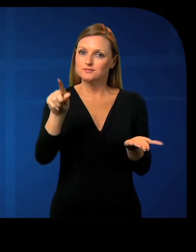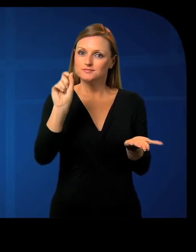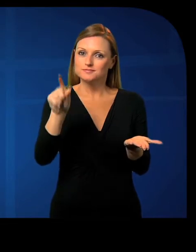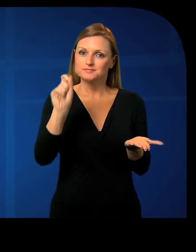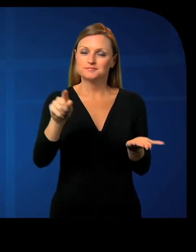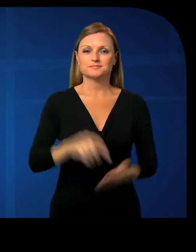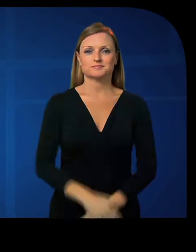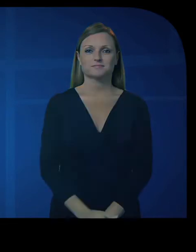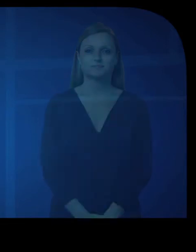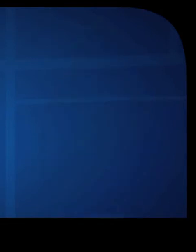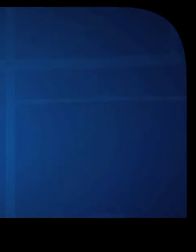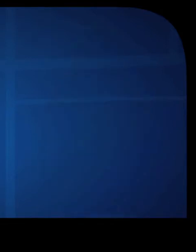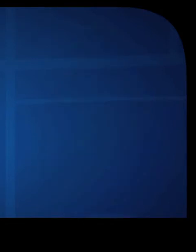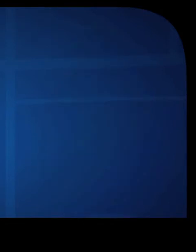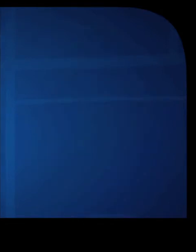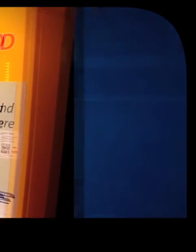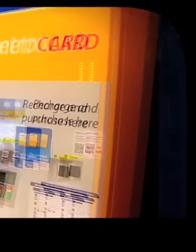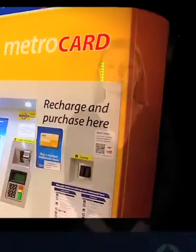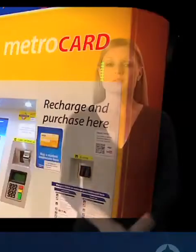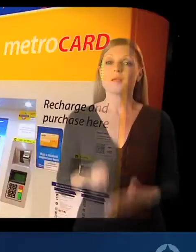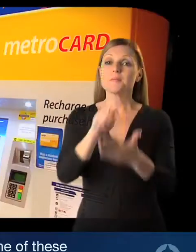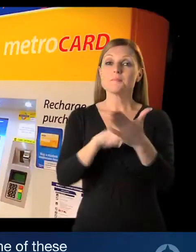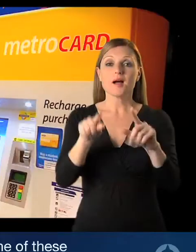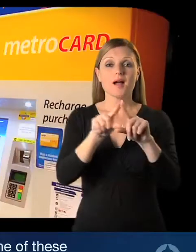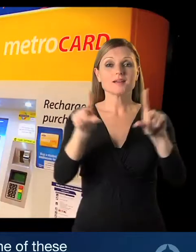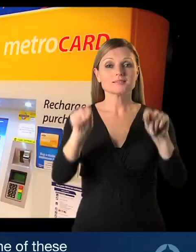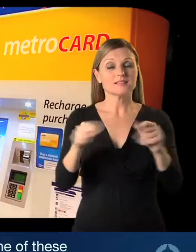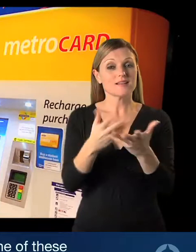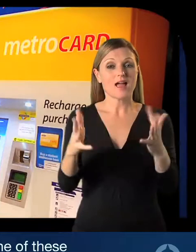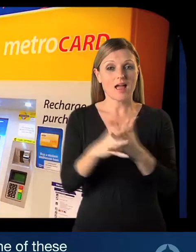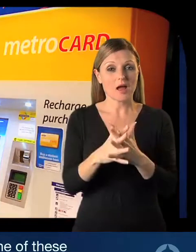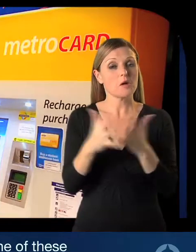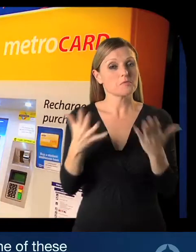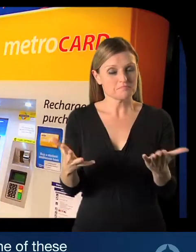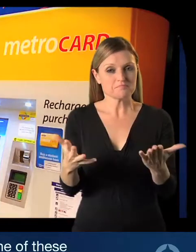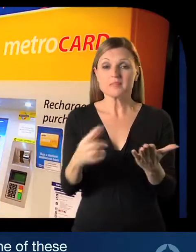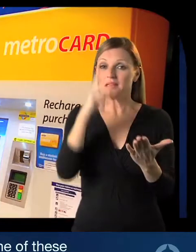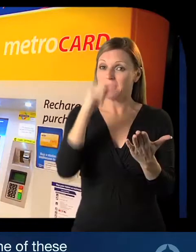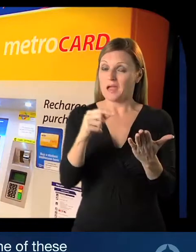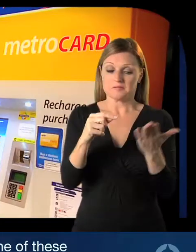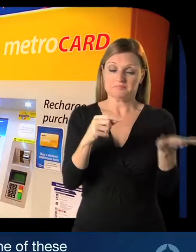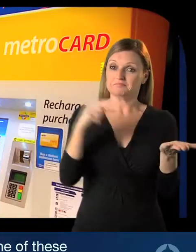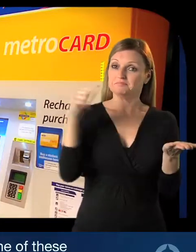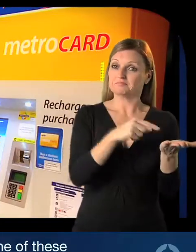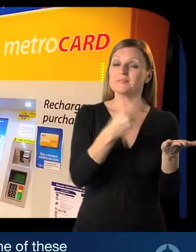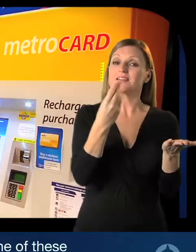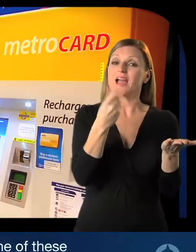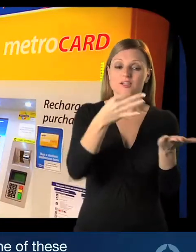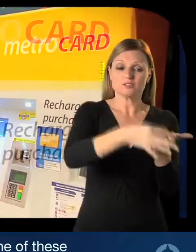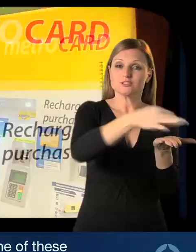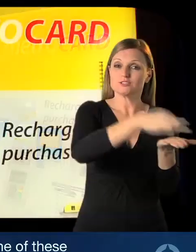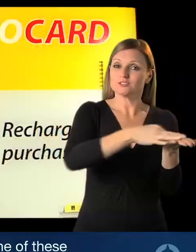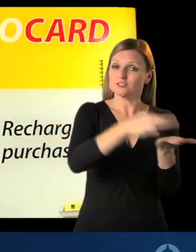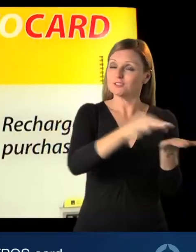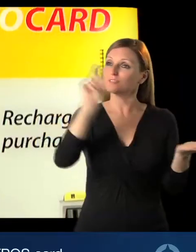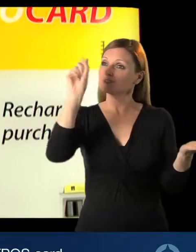you can buy a metro ticket at any one of the machines at the Adelaide railway